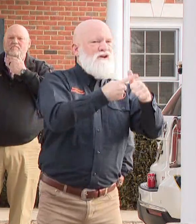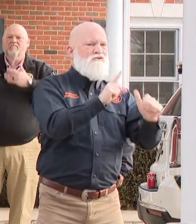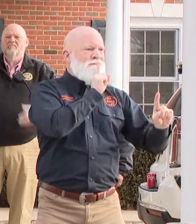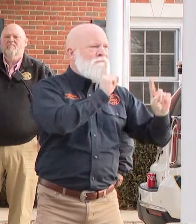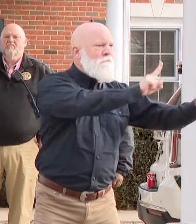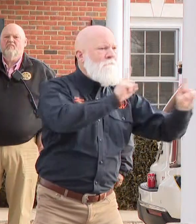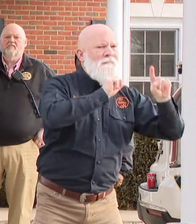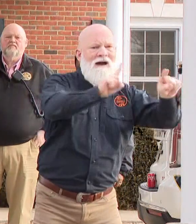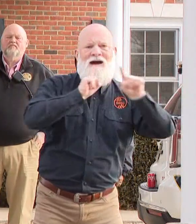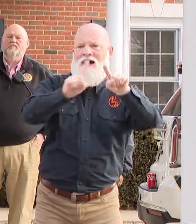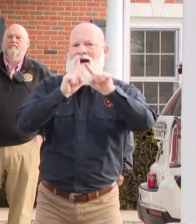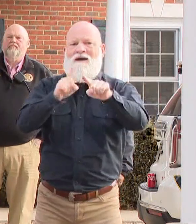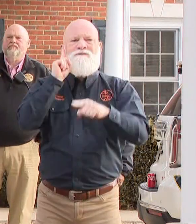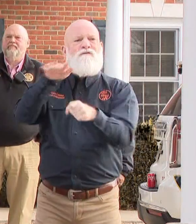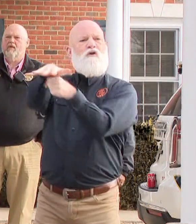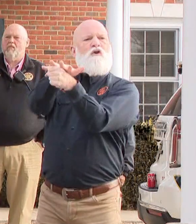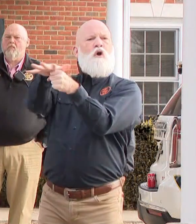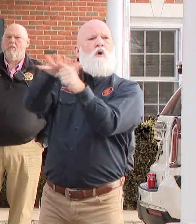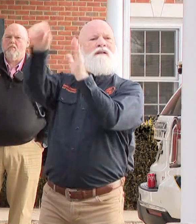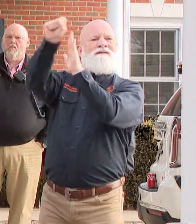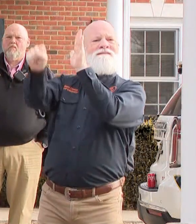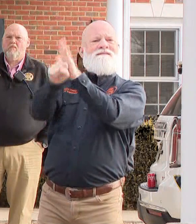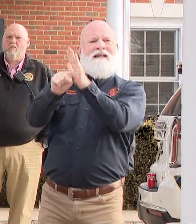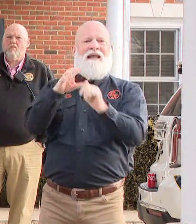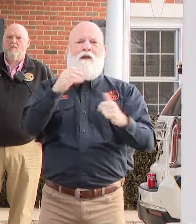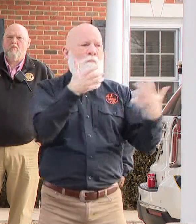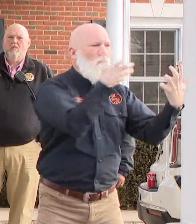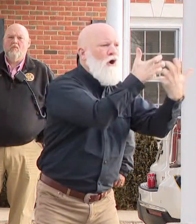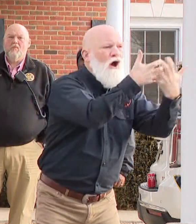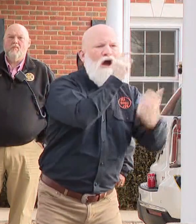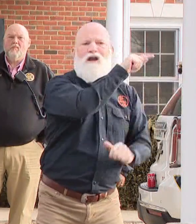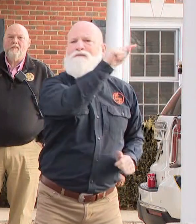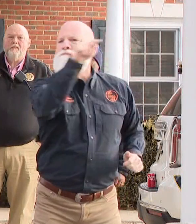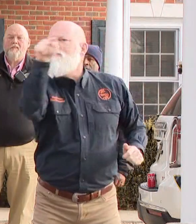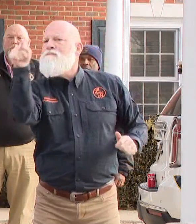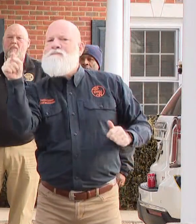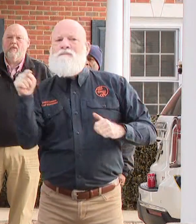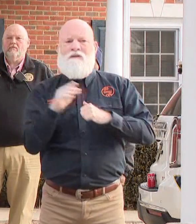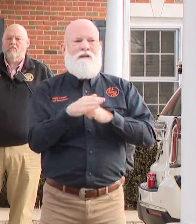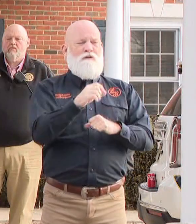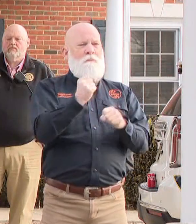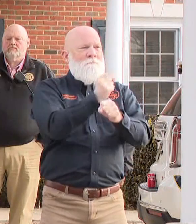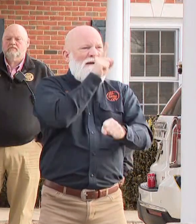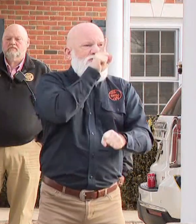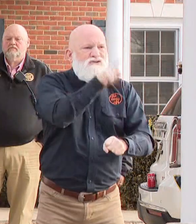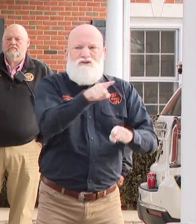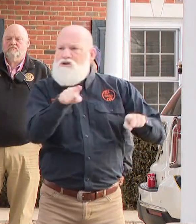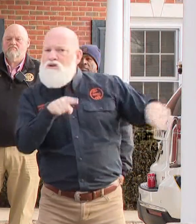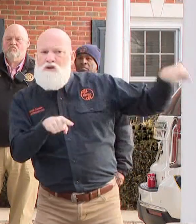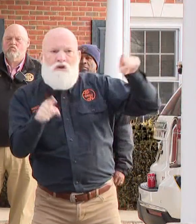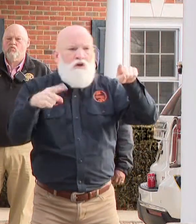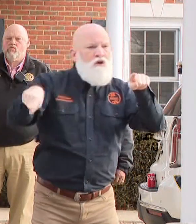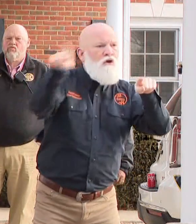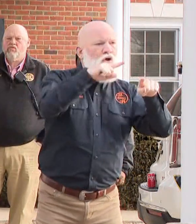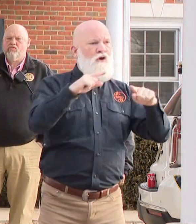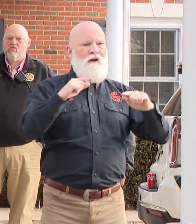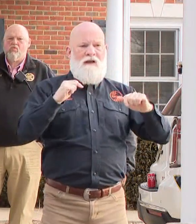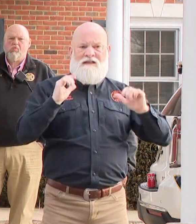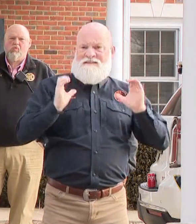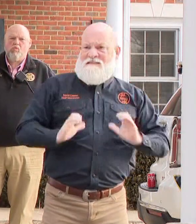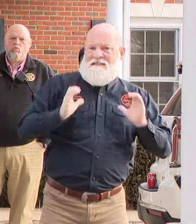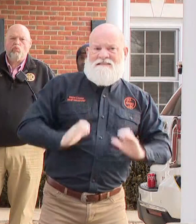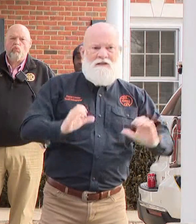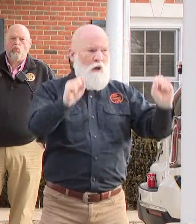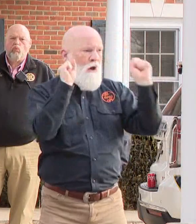ensure and account for the welfare of all of our neighbors. Parts of our community were not accessible by